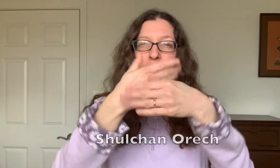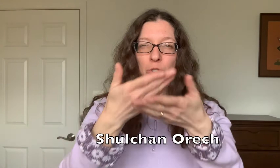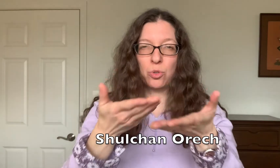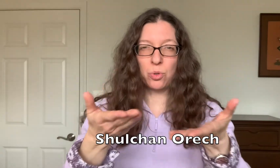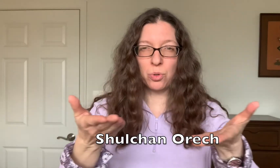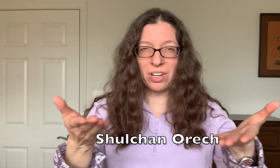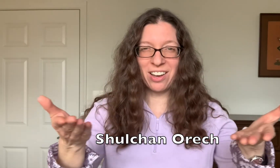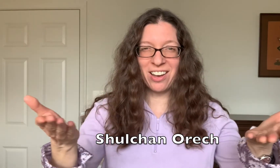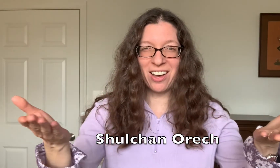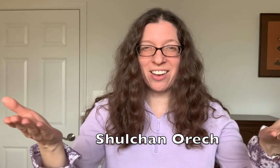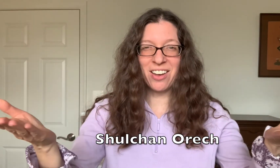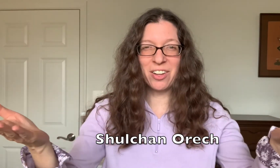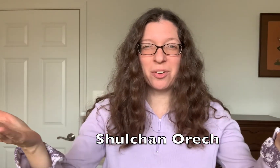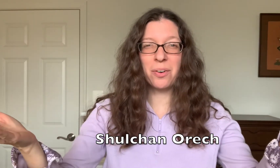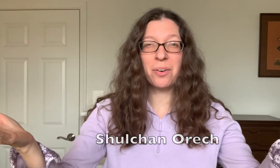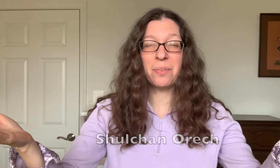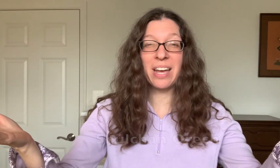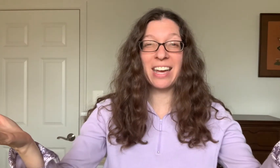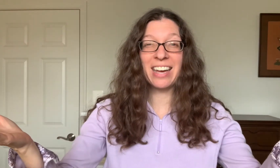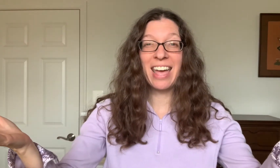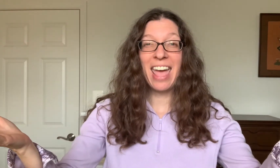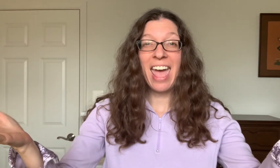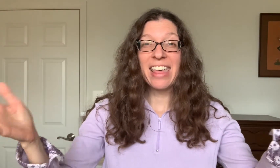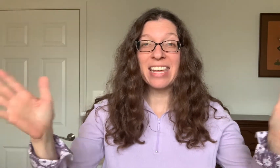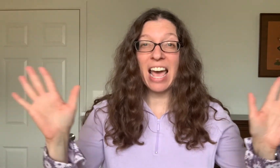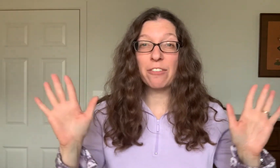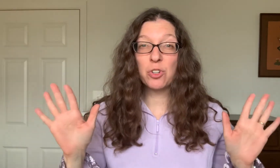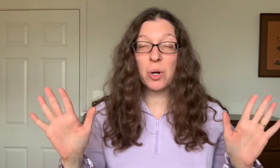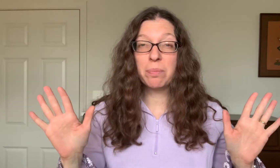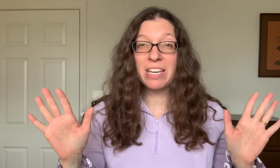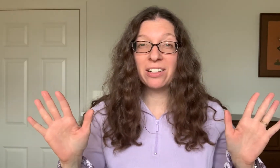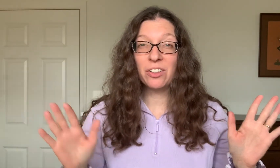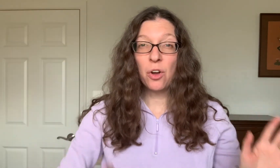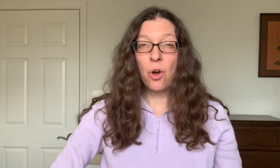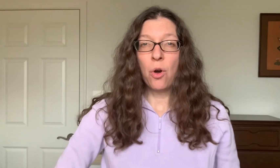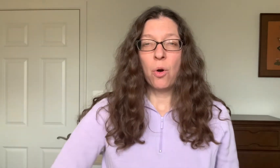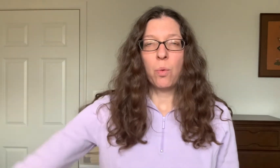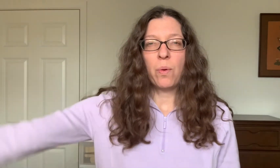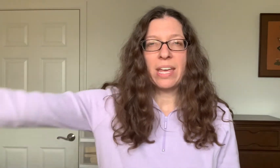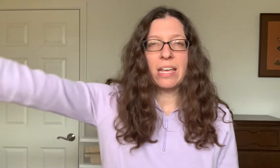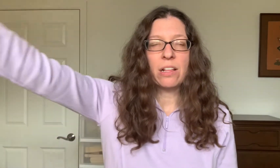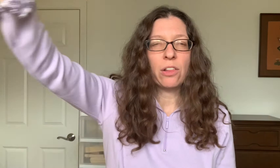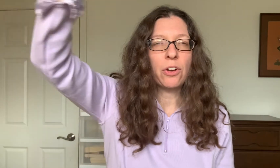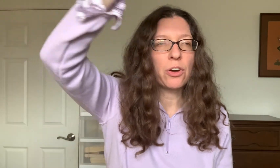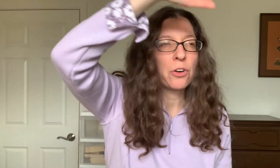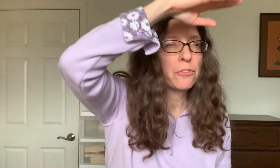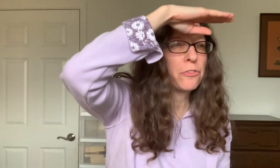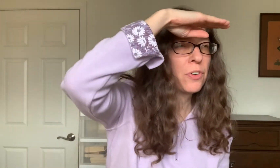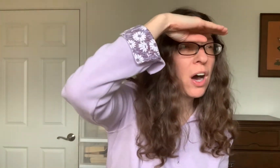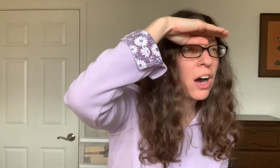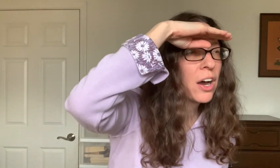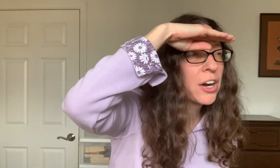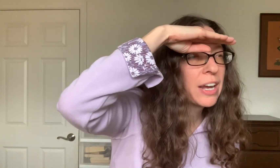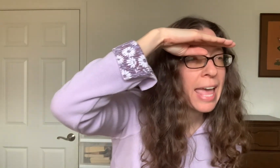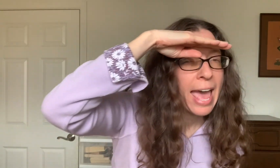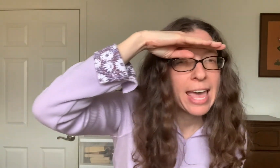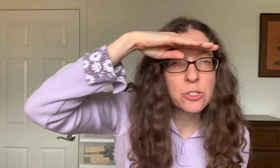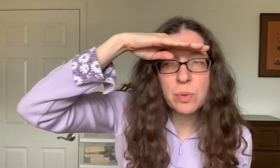Shulchan Orech. And then after our meal, we look far and we